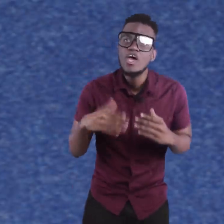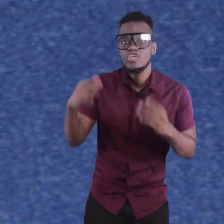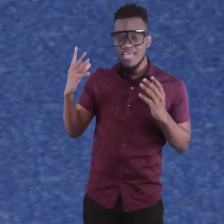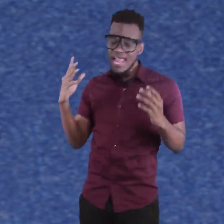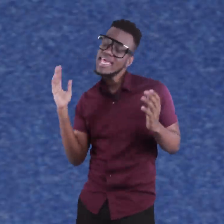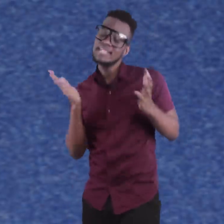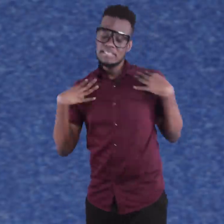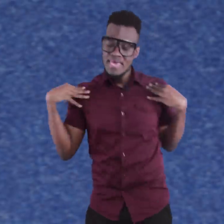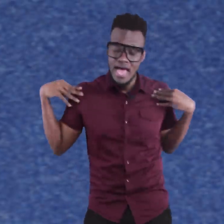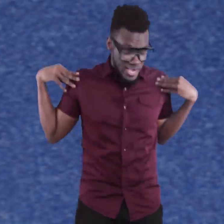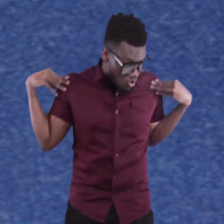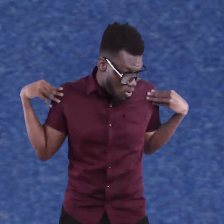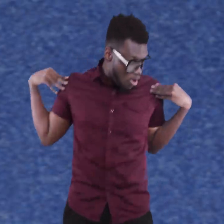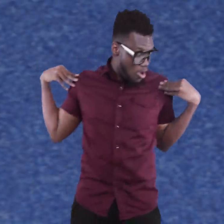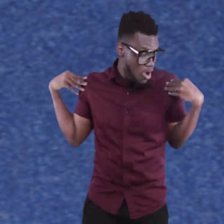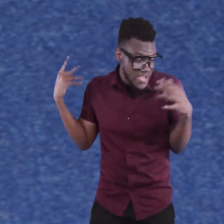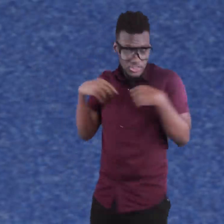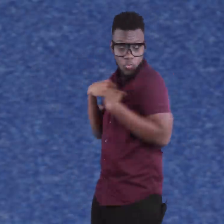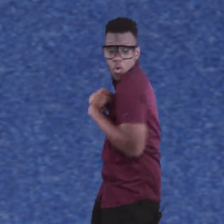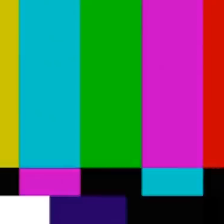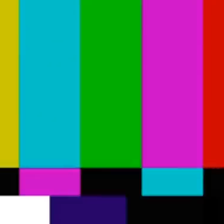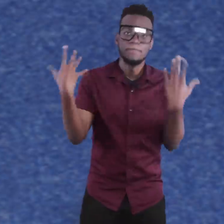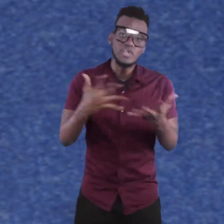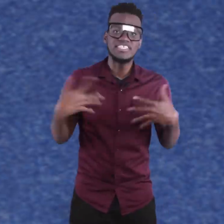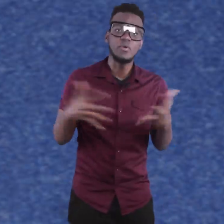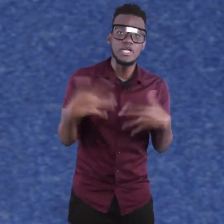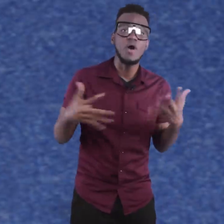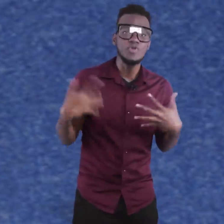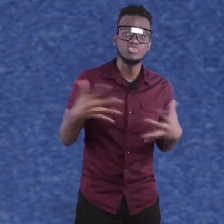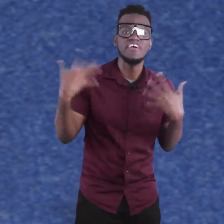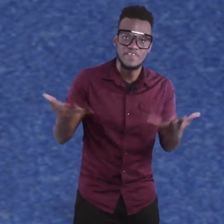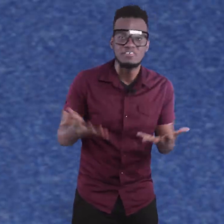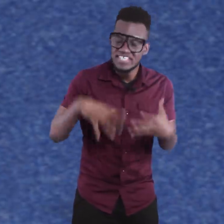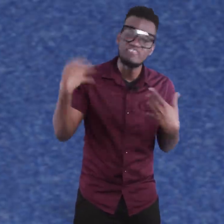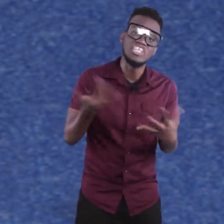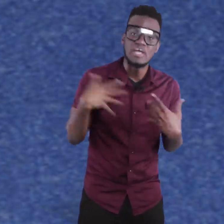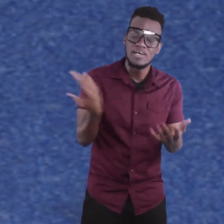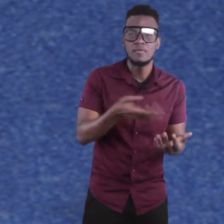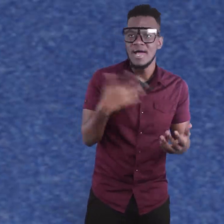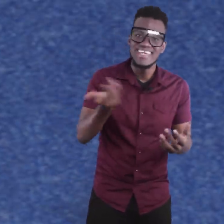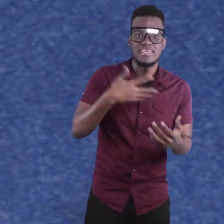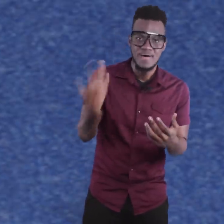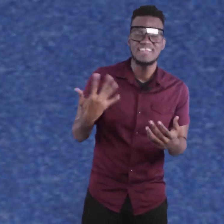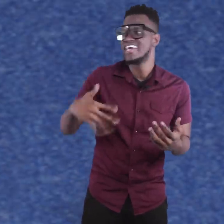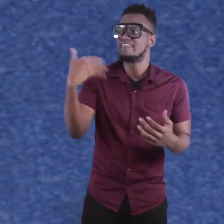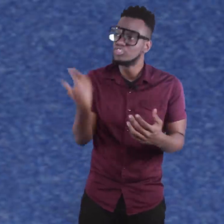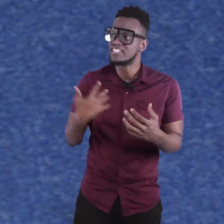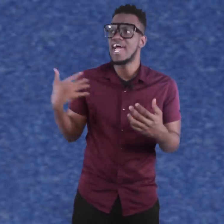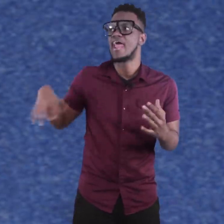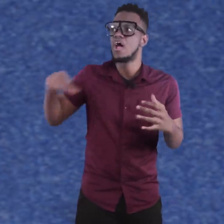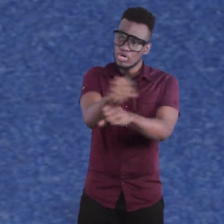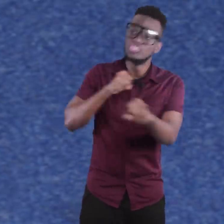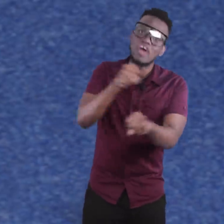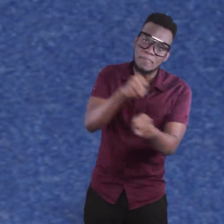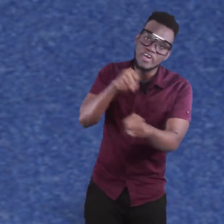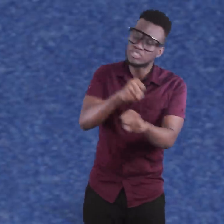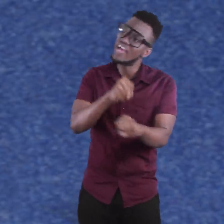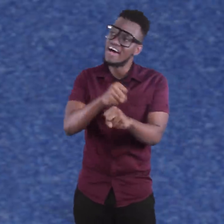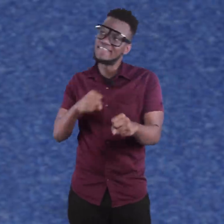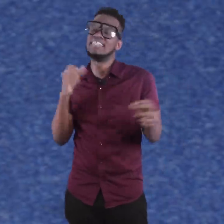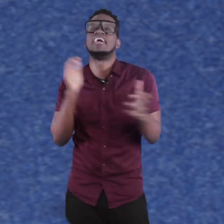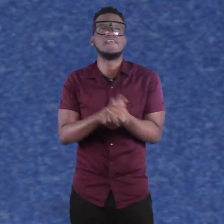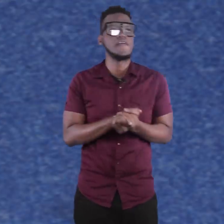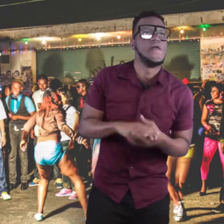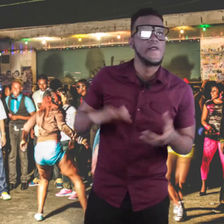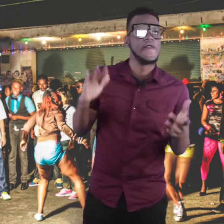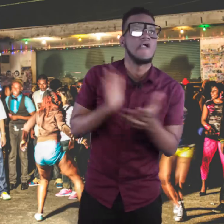first line. No girl you can't see me. You can't. You can't. But you see when they come down to the verse and it reach them little man taking part here. You have to just kind of draw breaks